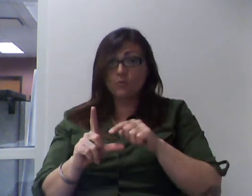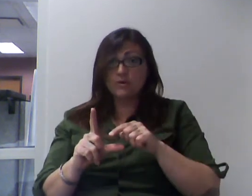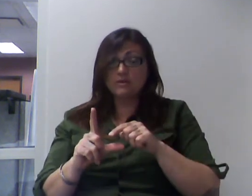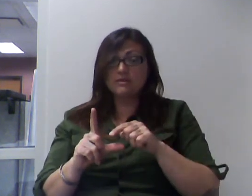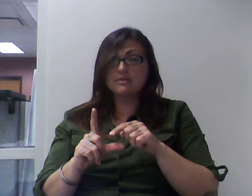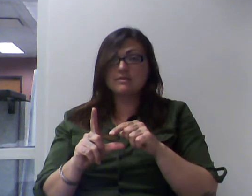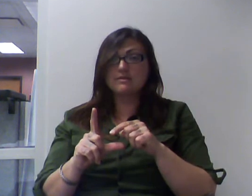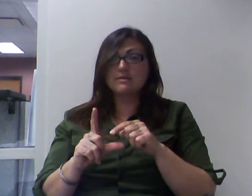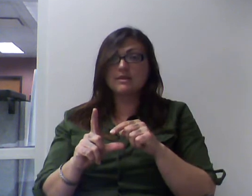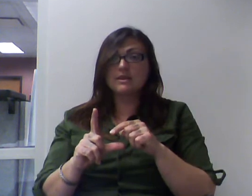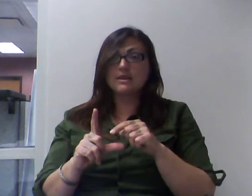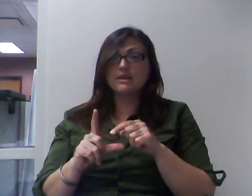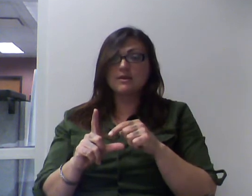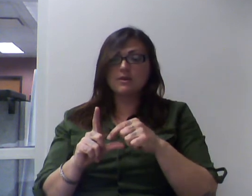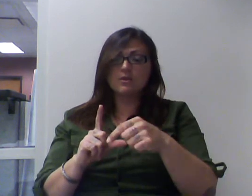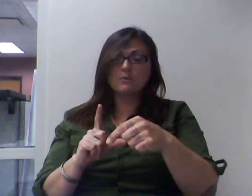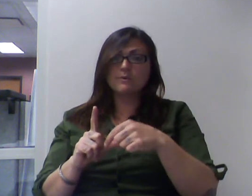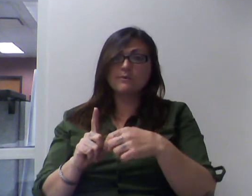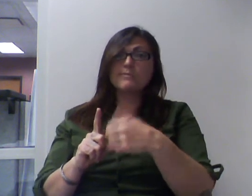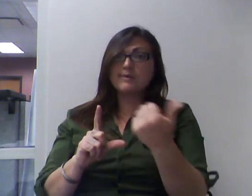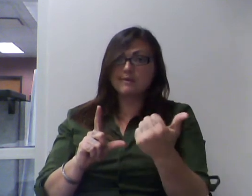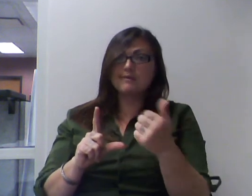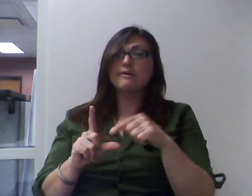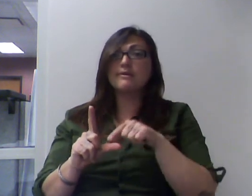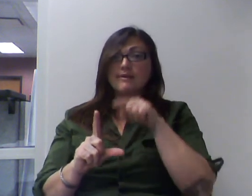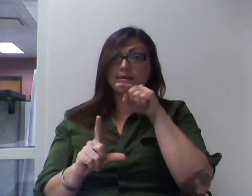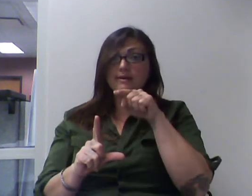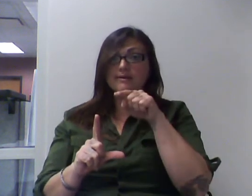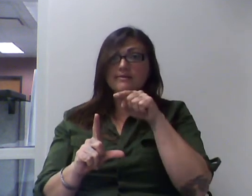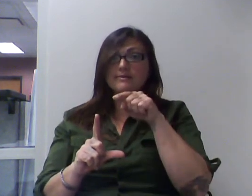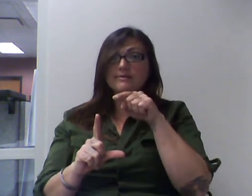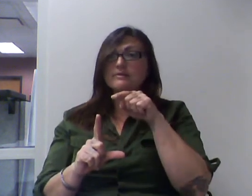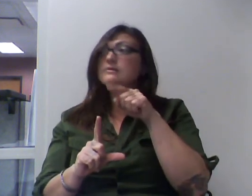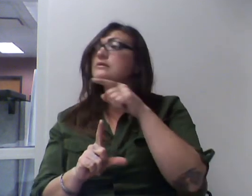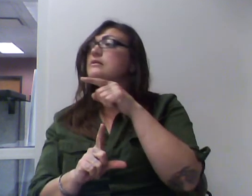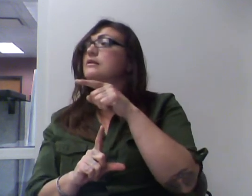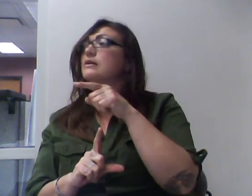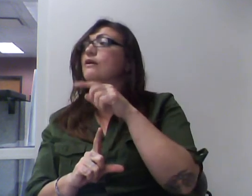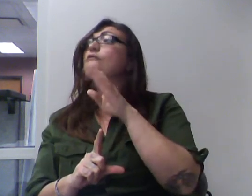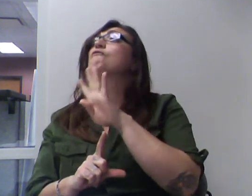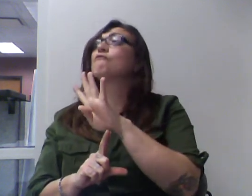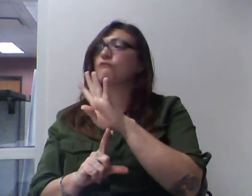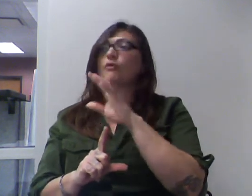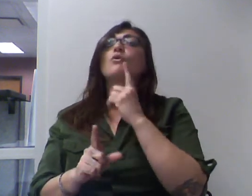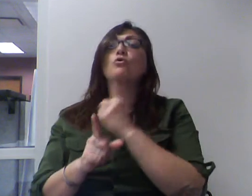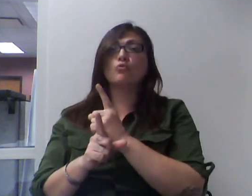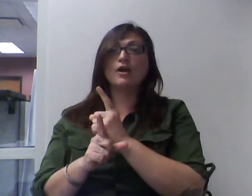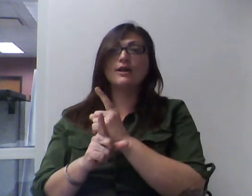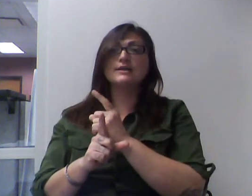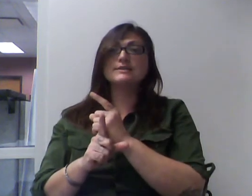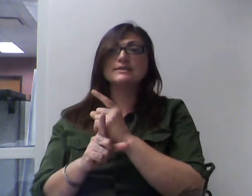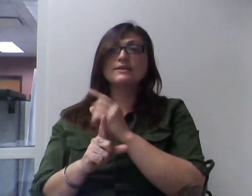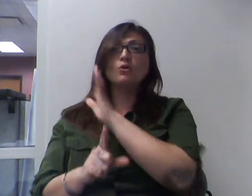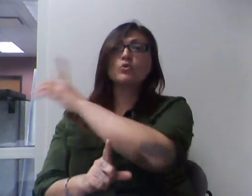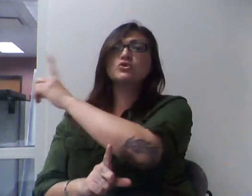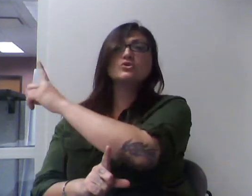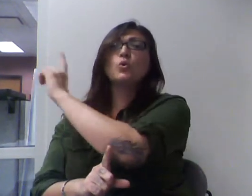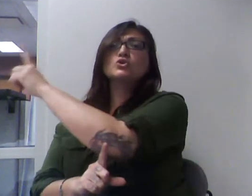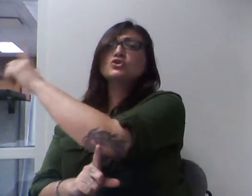4 centimeters. That's correct. You want to include the centimeters. That's important. The thickness of the